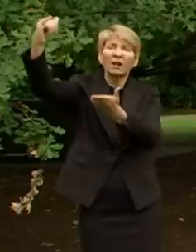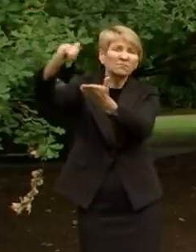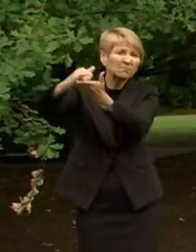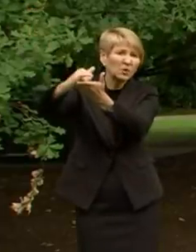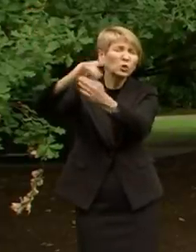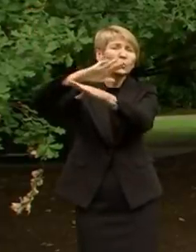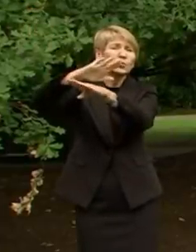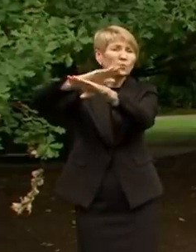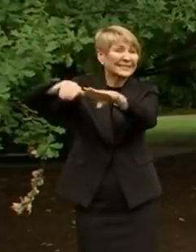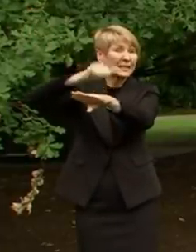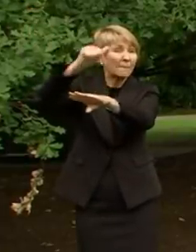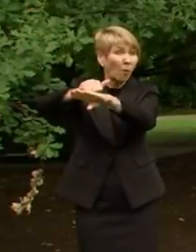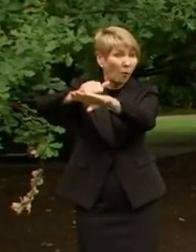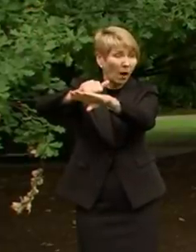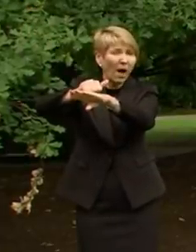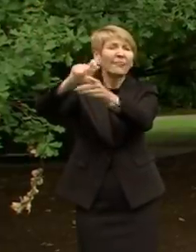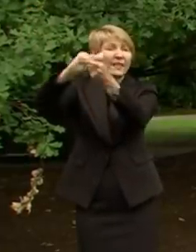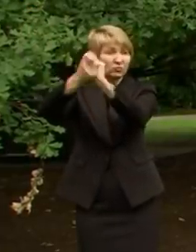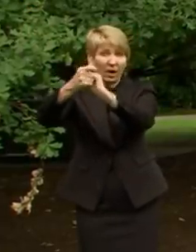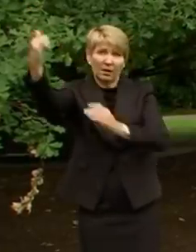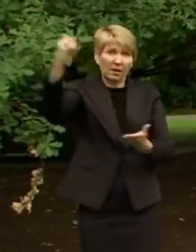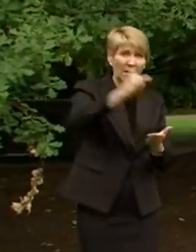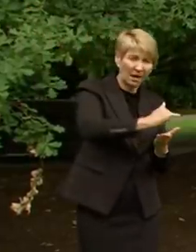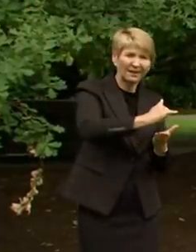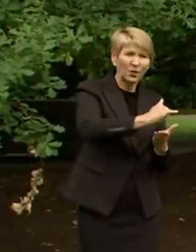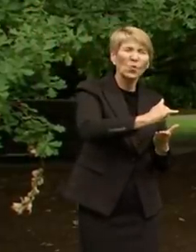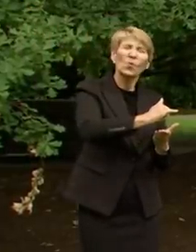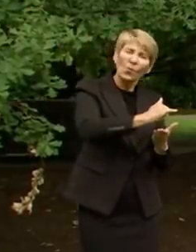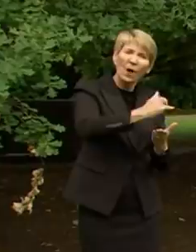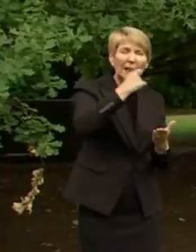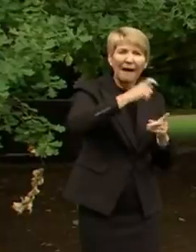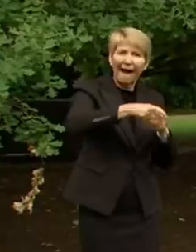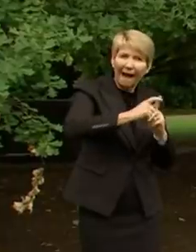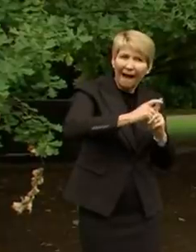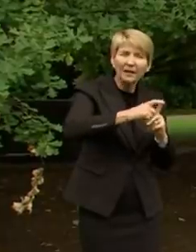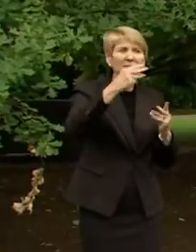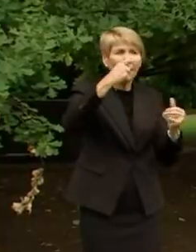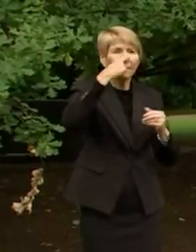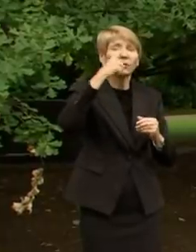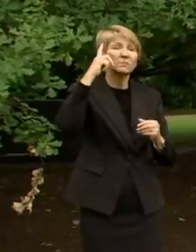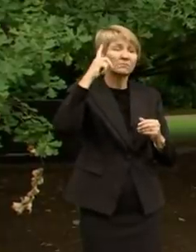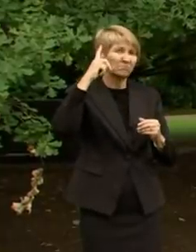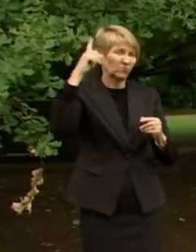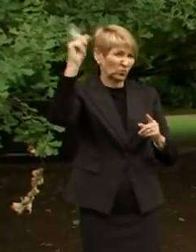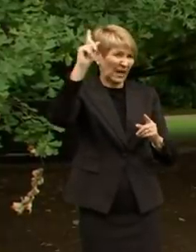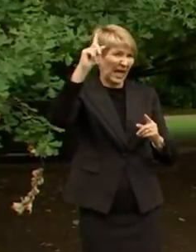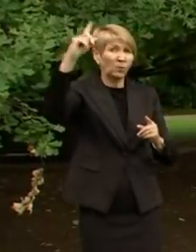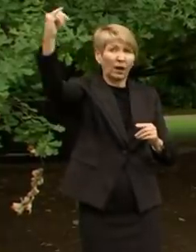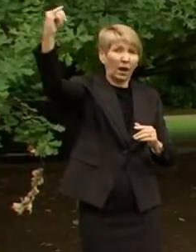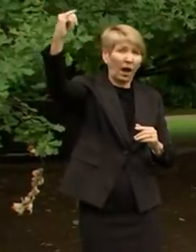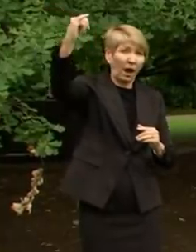another place to get a connecting flight, all of those issues. So, there'll be five more flights arrived between now and